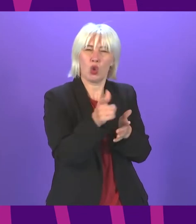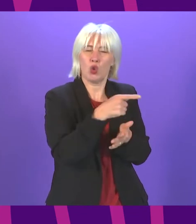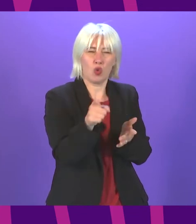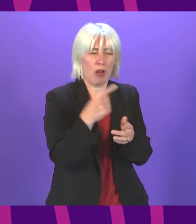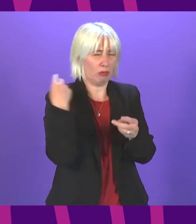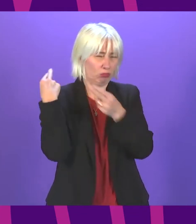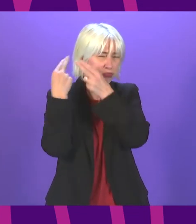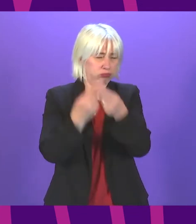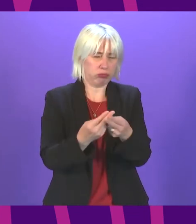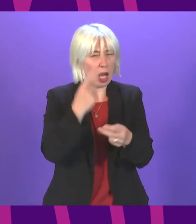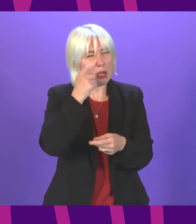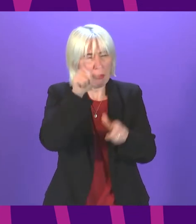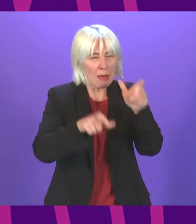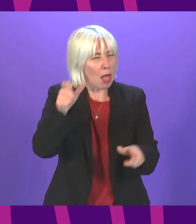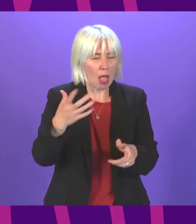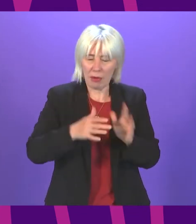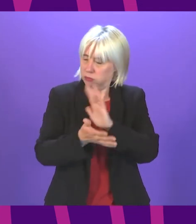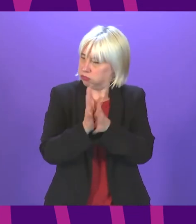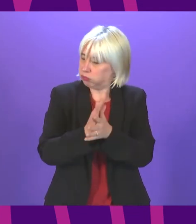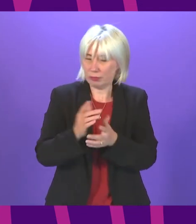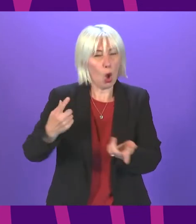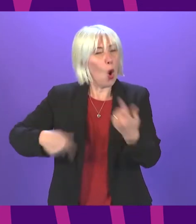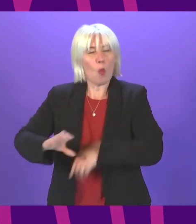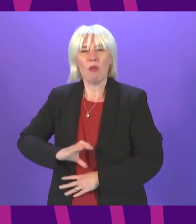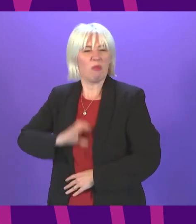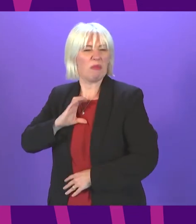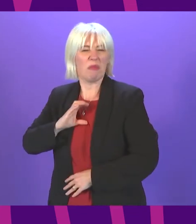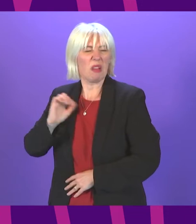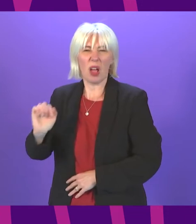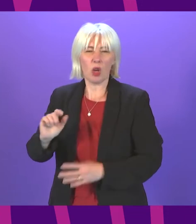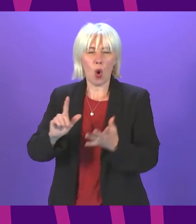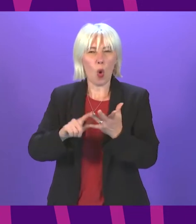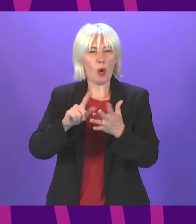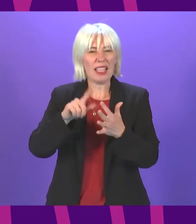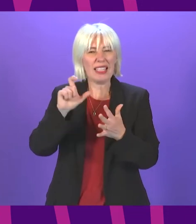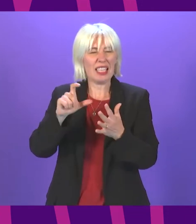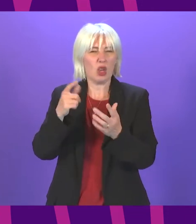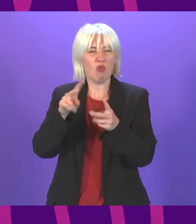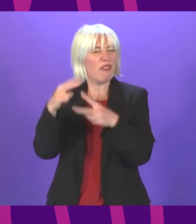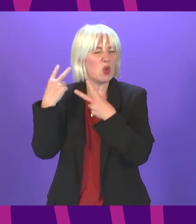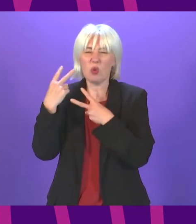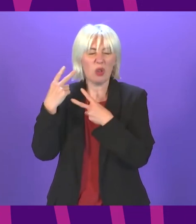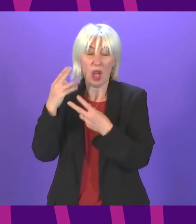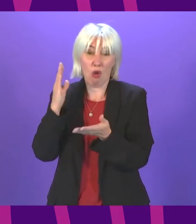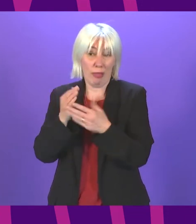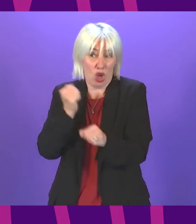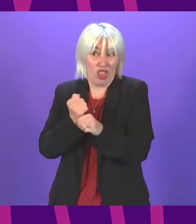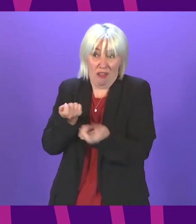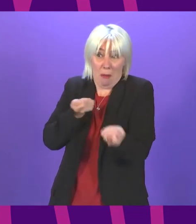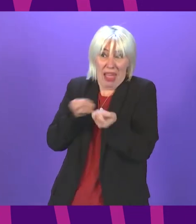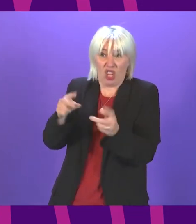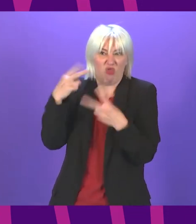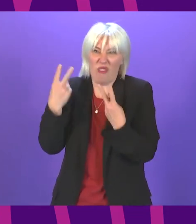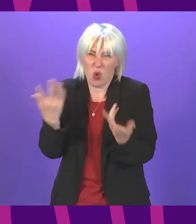generation of young people and we have no confidence in an OECD review which is entirely government managed.